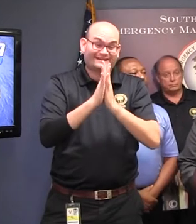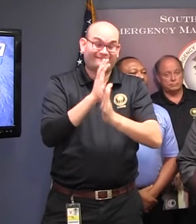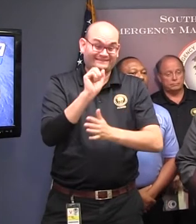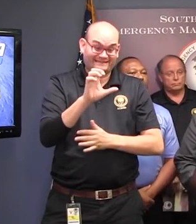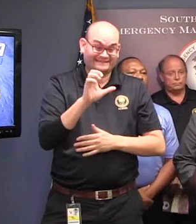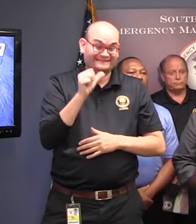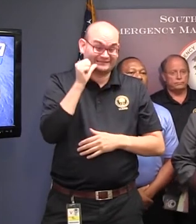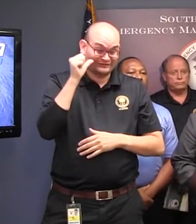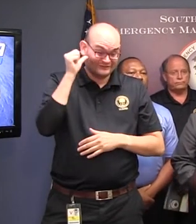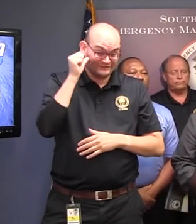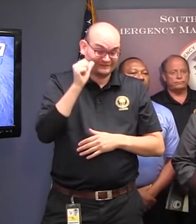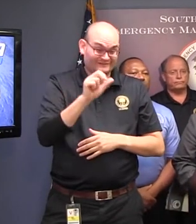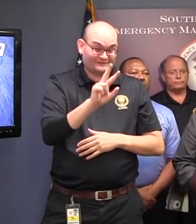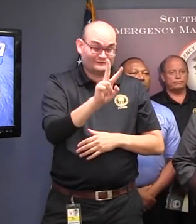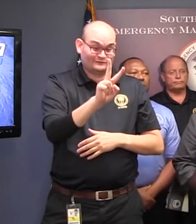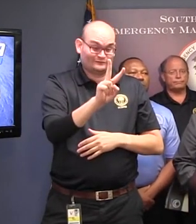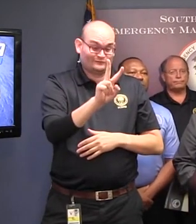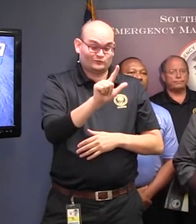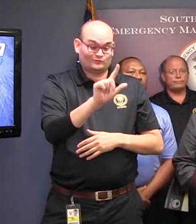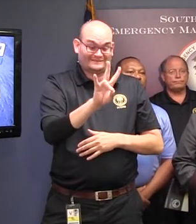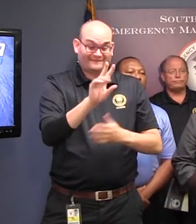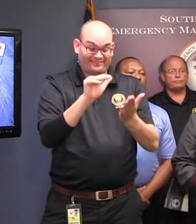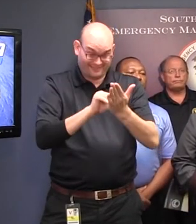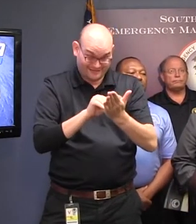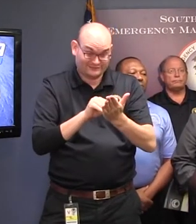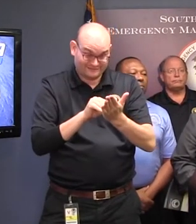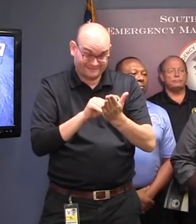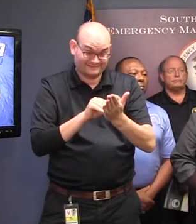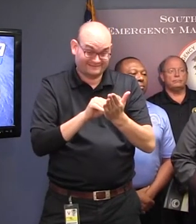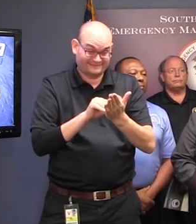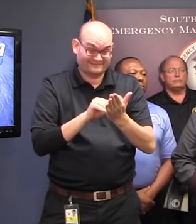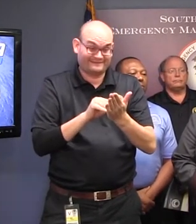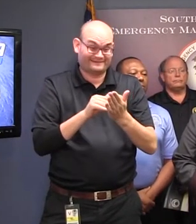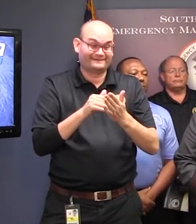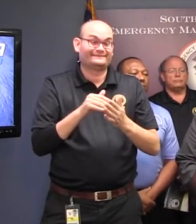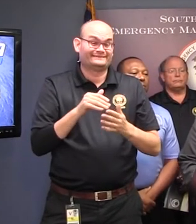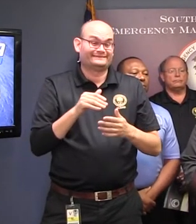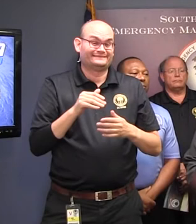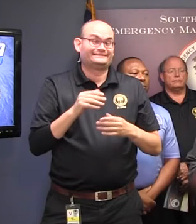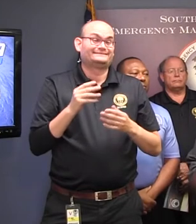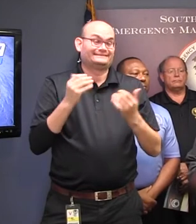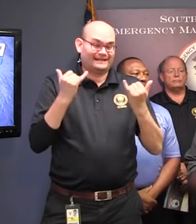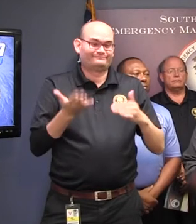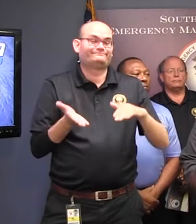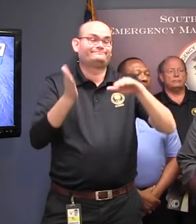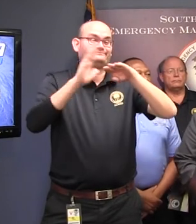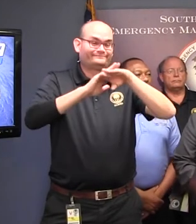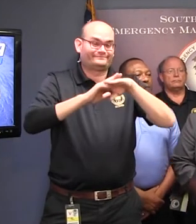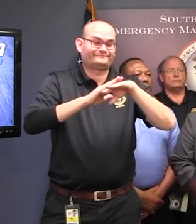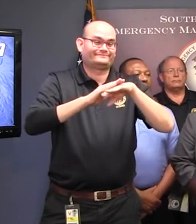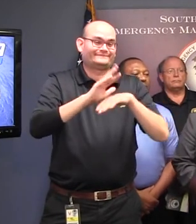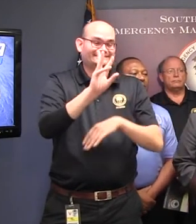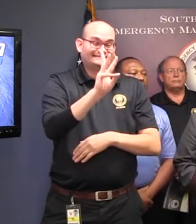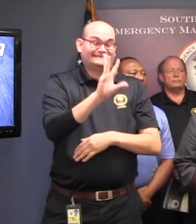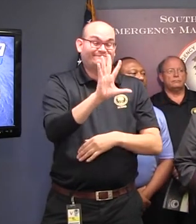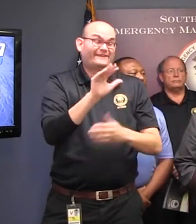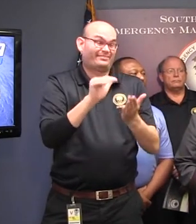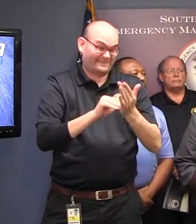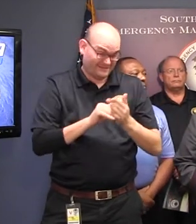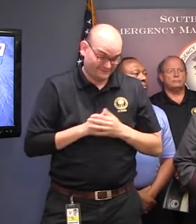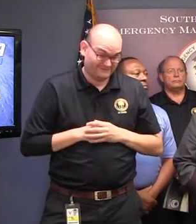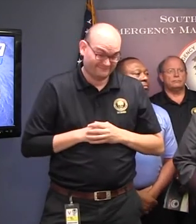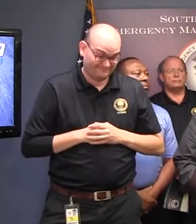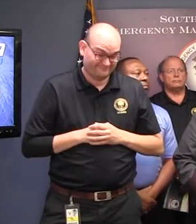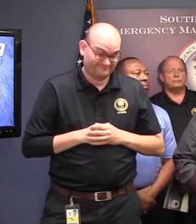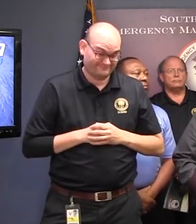27,000 additional traffic loads on our highways. That number has increased by an additional 65,000 as of today.